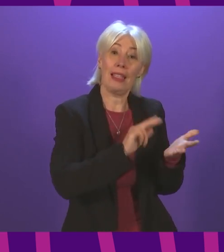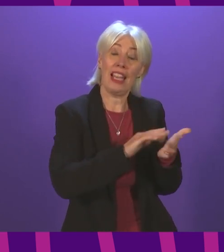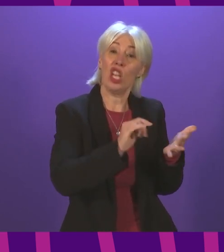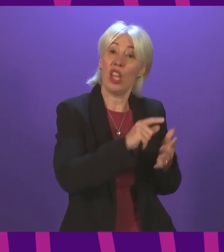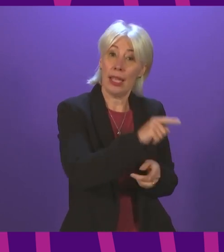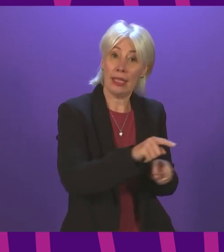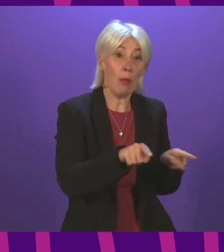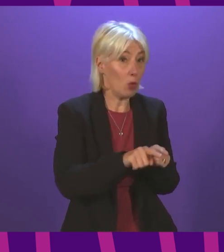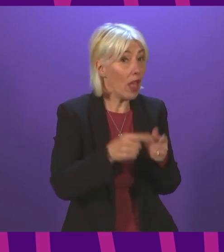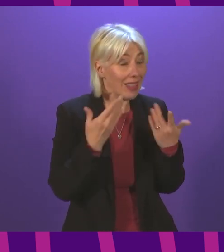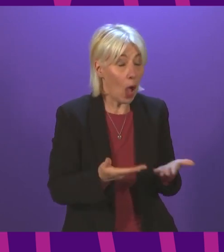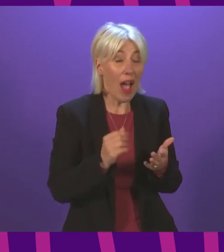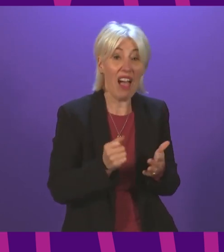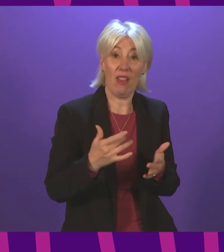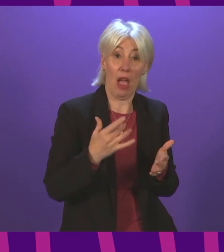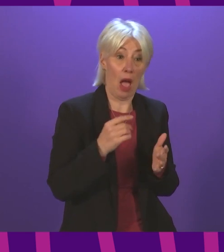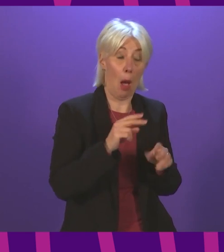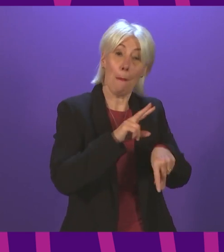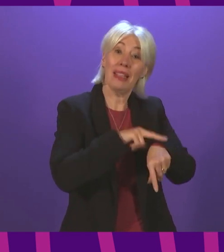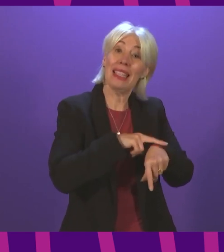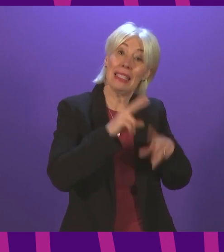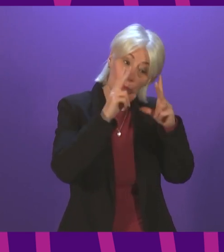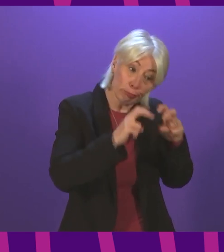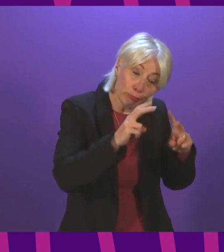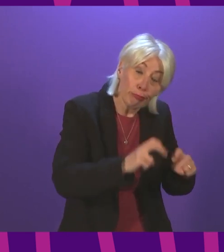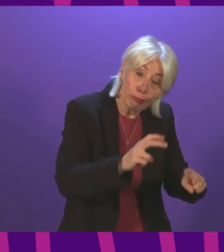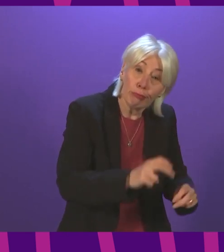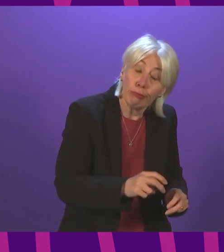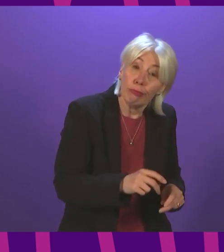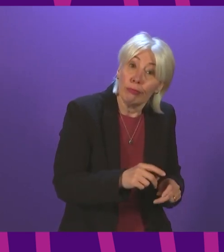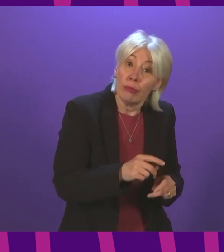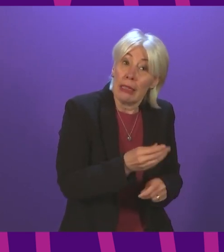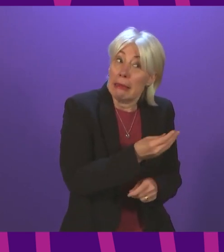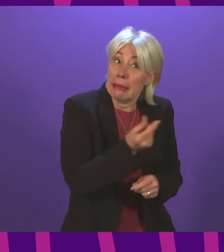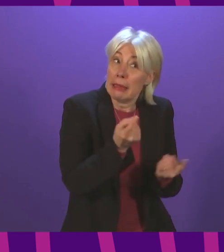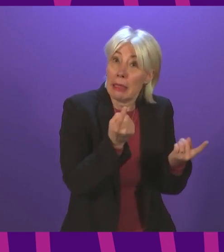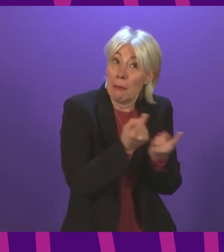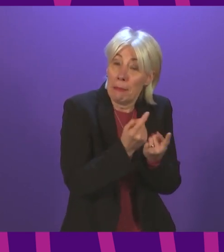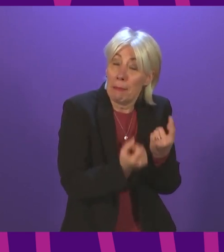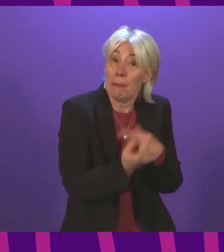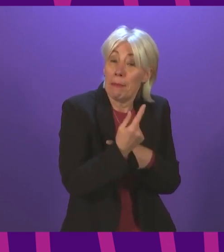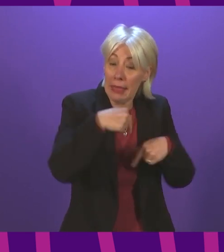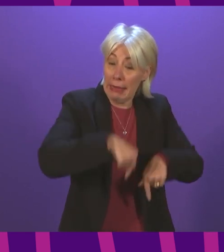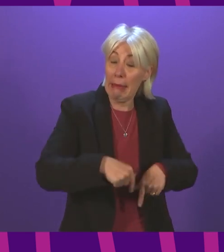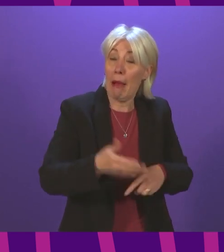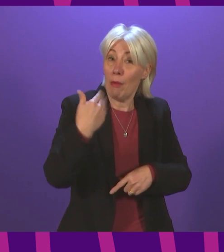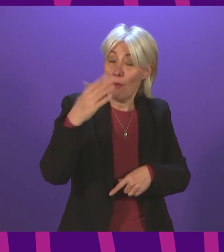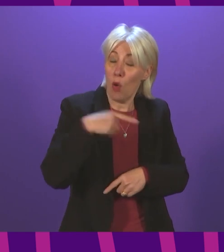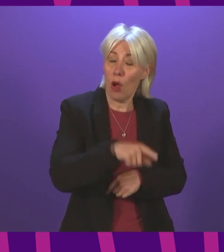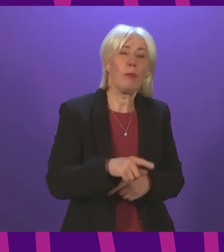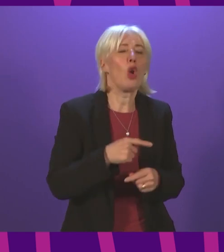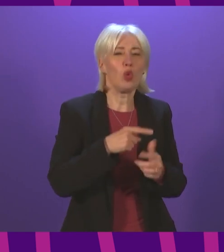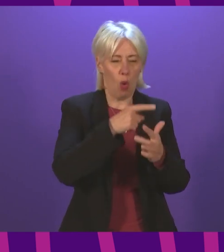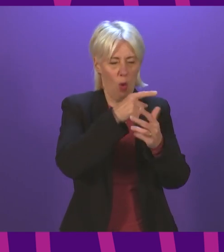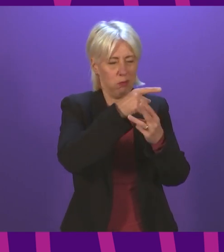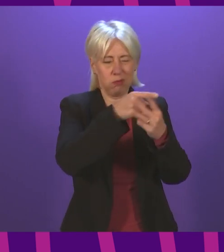investigation into some of the cases that have been discussed in this chamber before. For all of these reasons, it would not